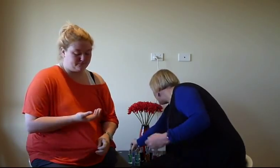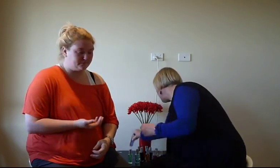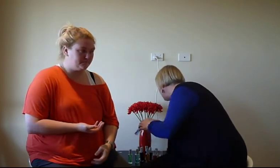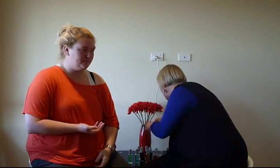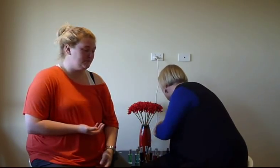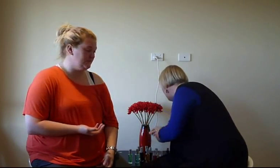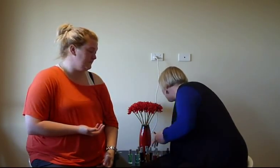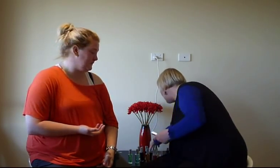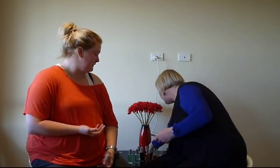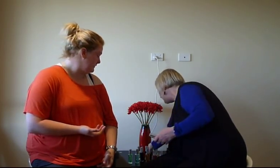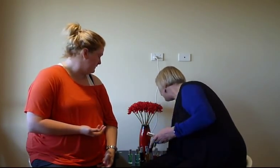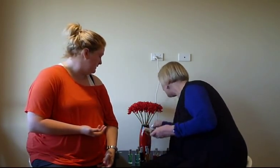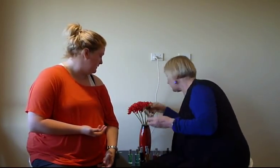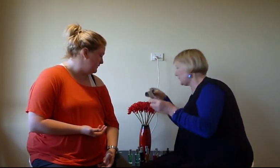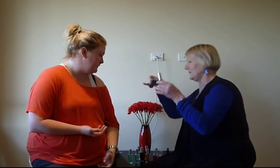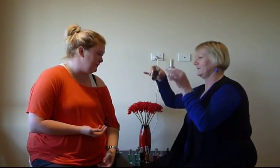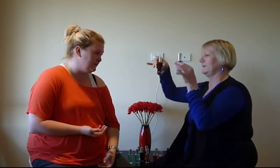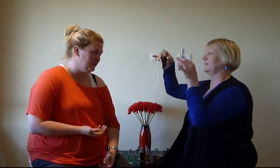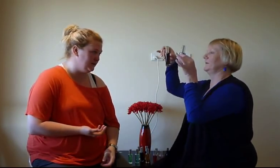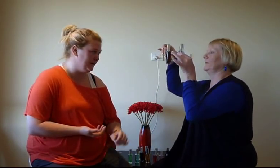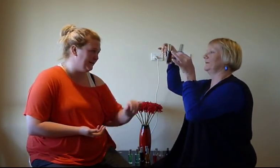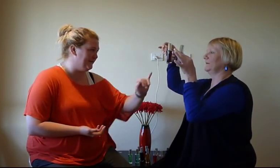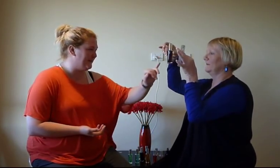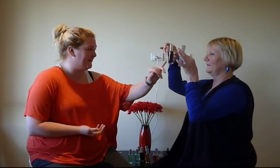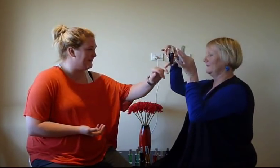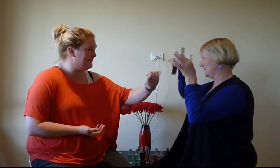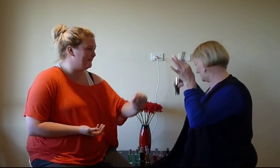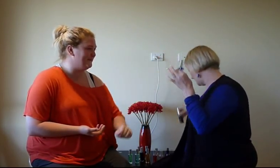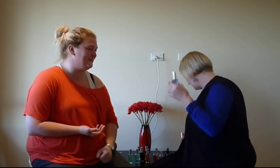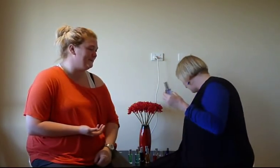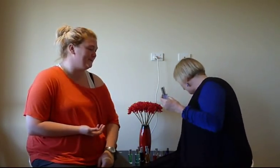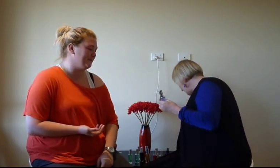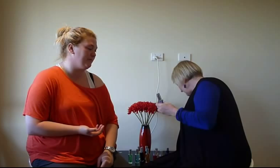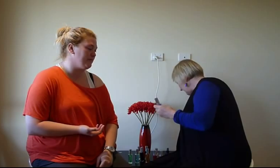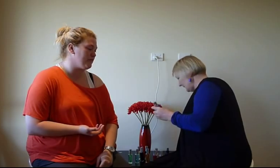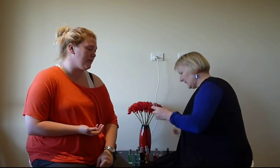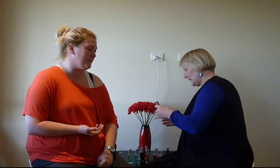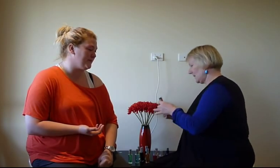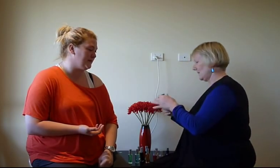This purple or this purple? That one. Okay.